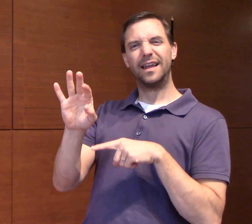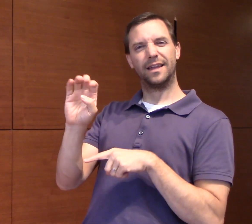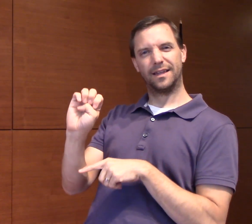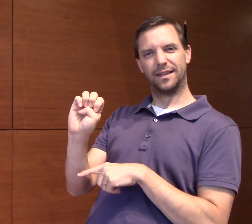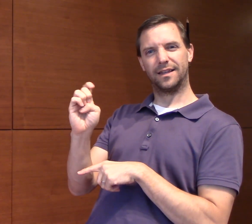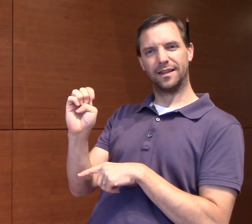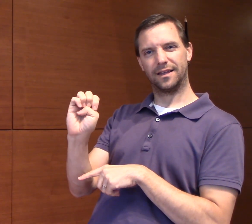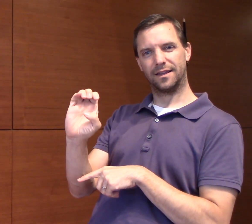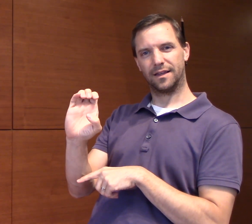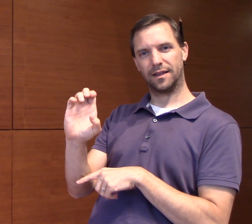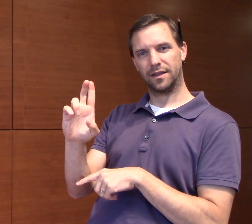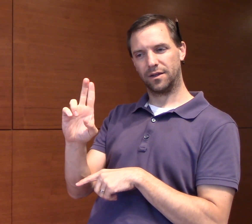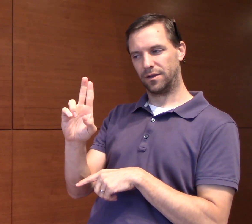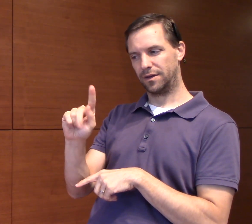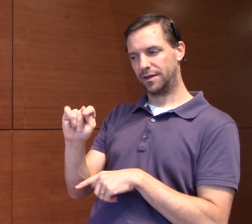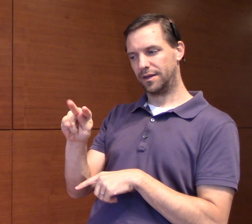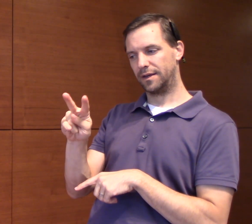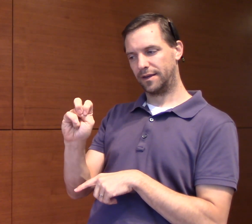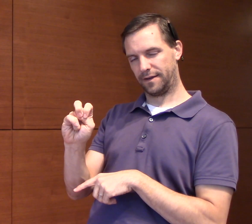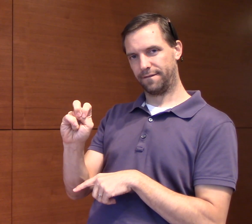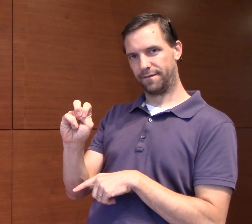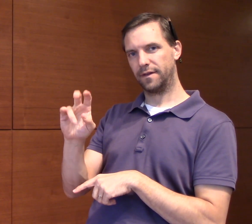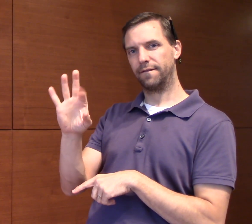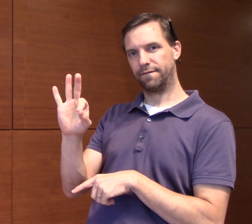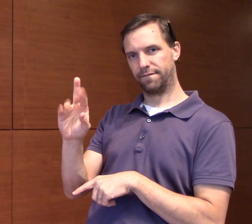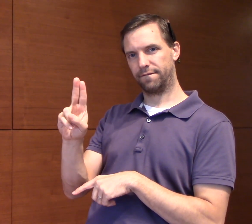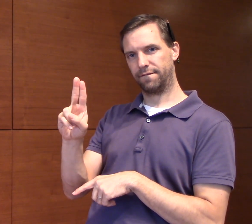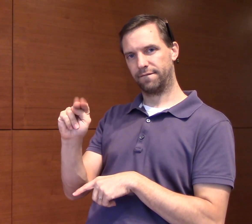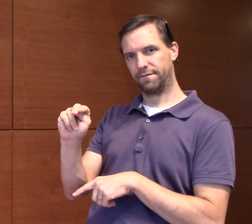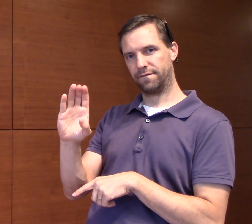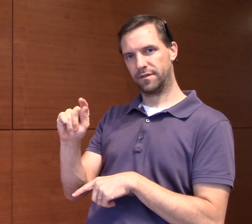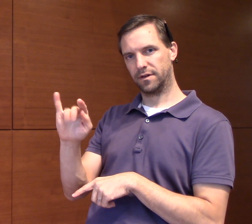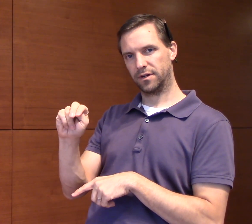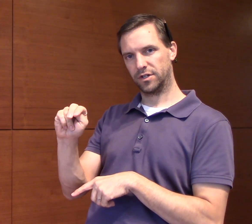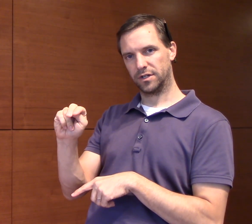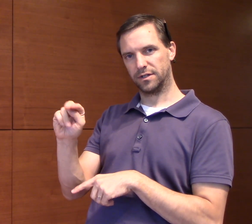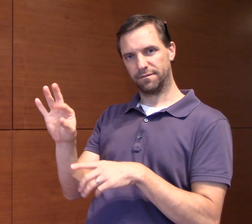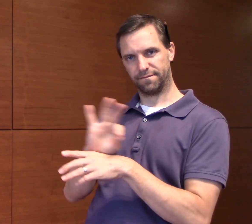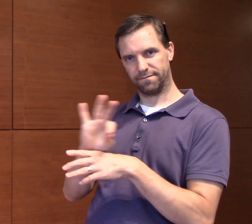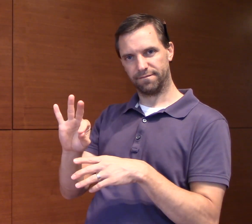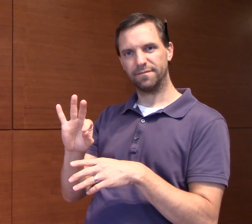specifically on executive function, which I will abbreviate as EF.